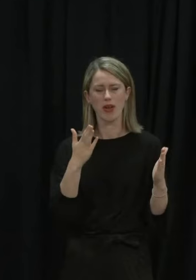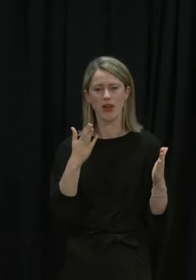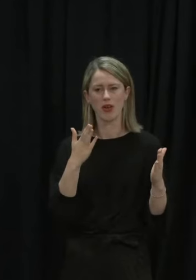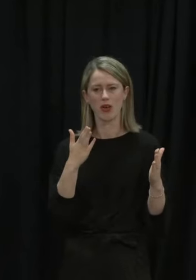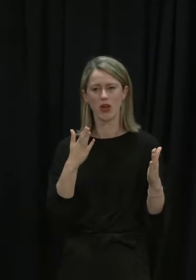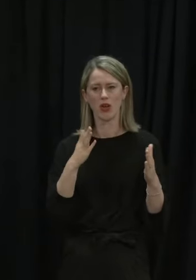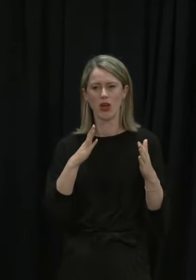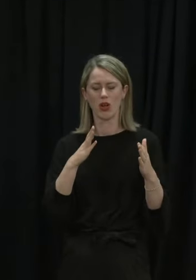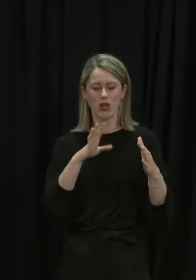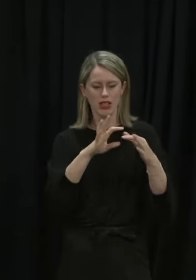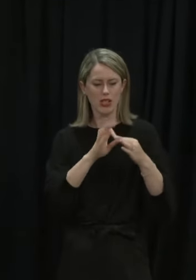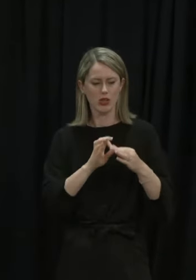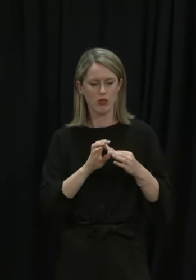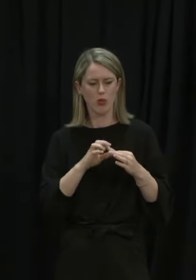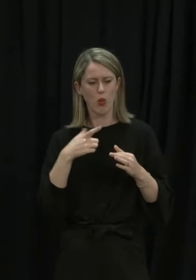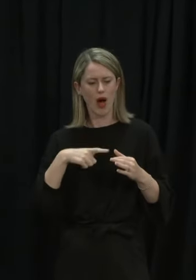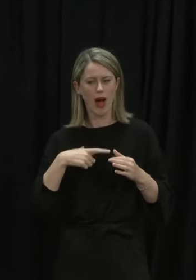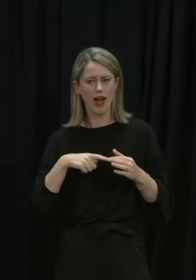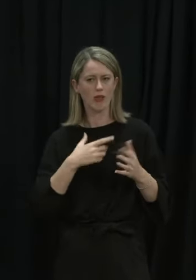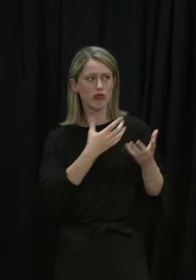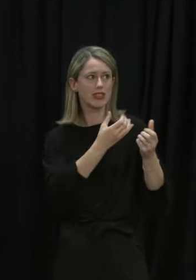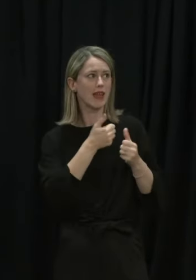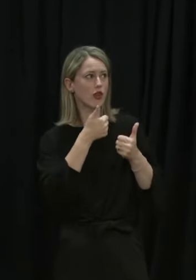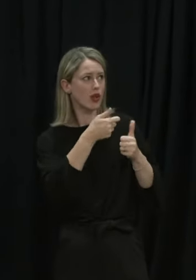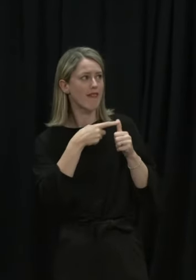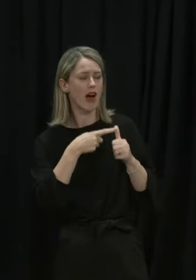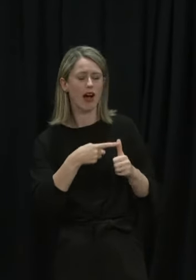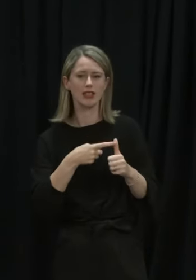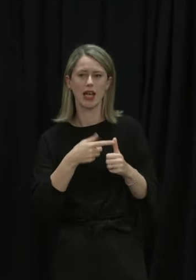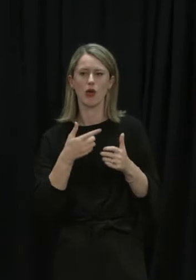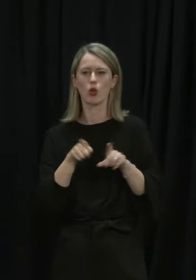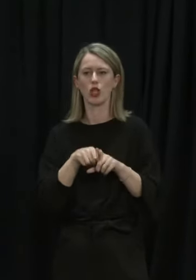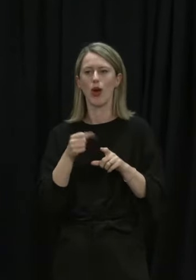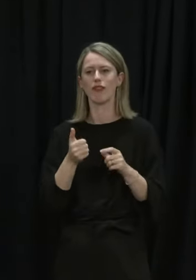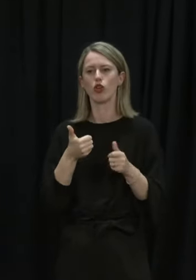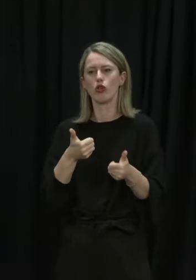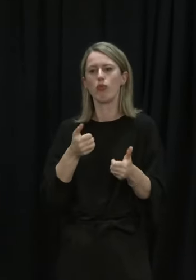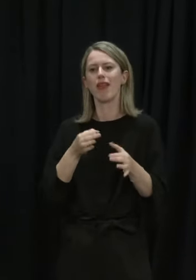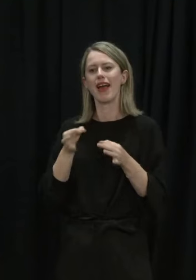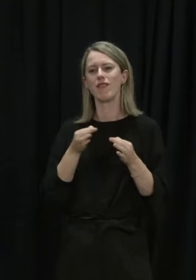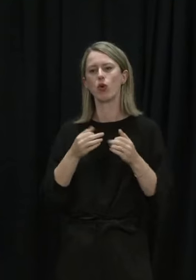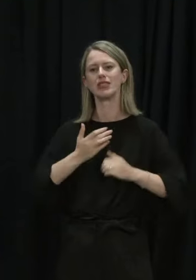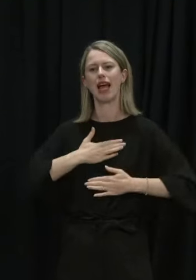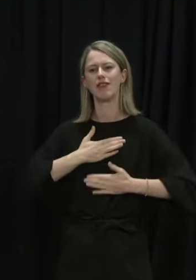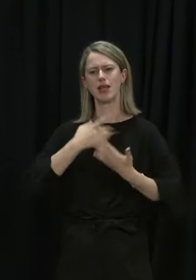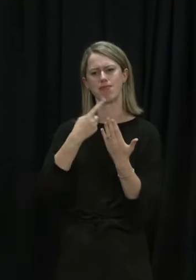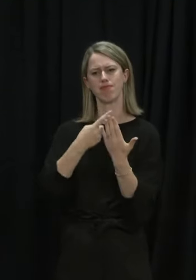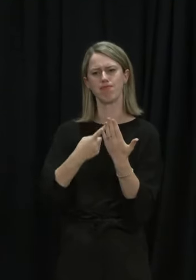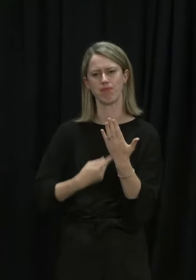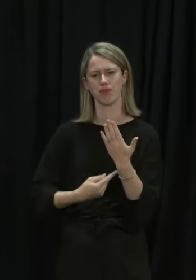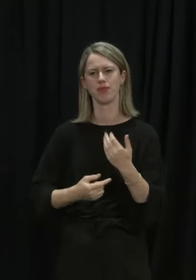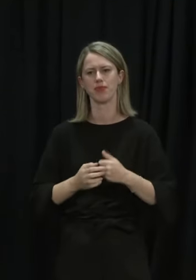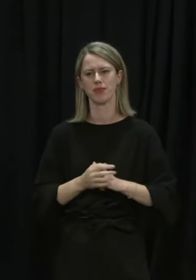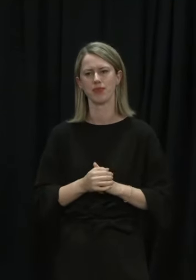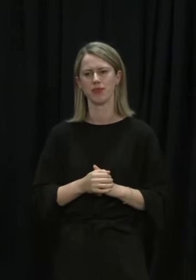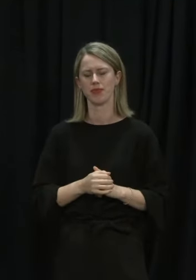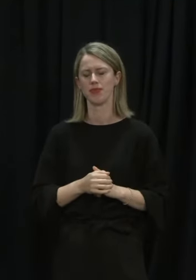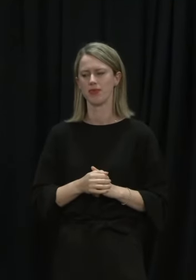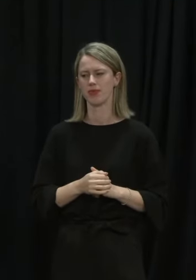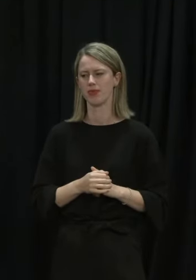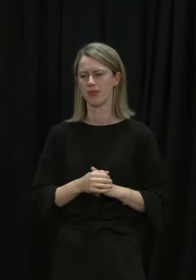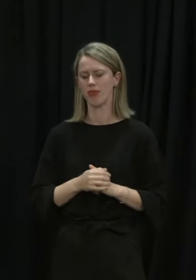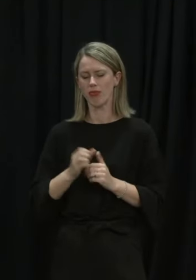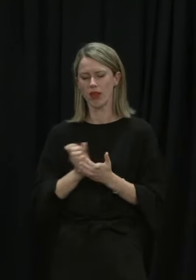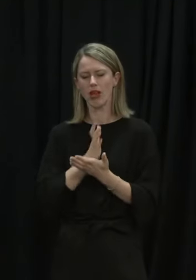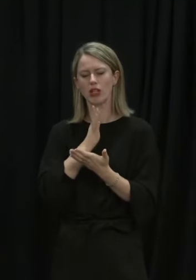basis of both good advice and good safety measures. And so, as the Director-General has just said, we're